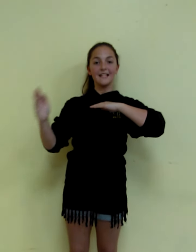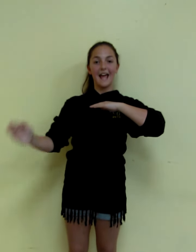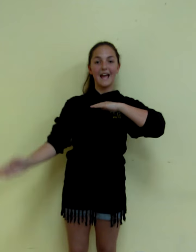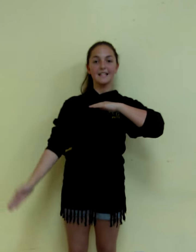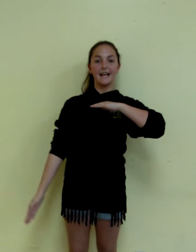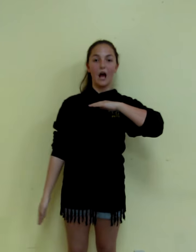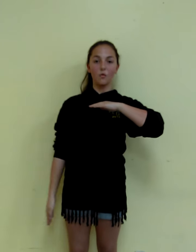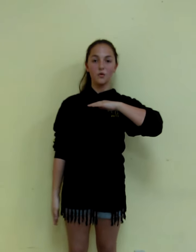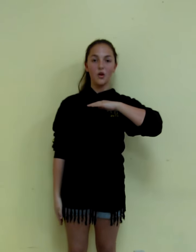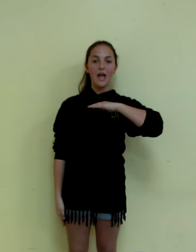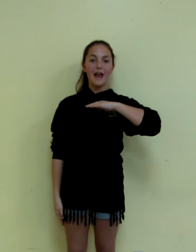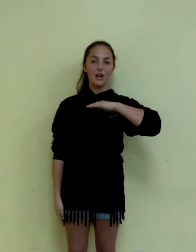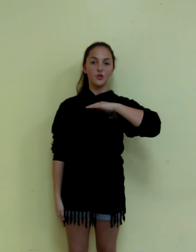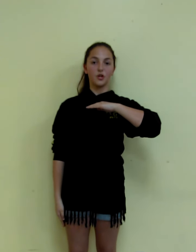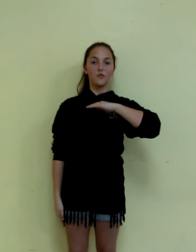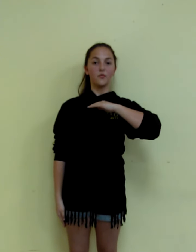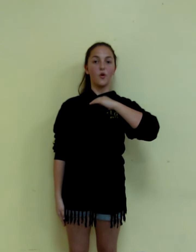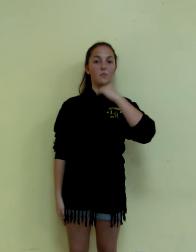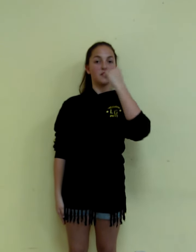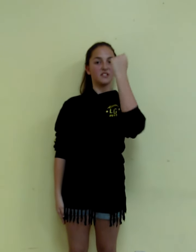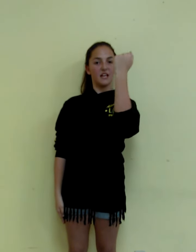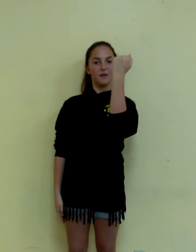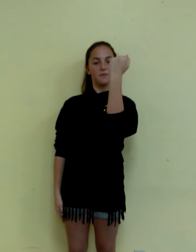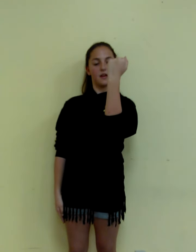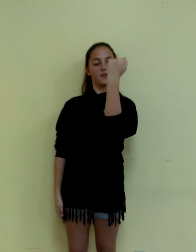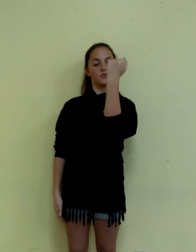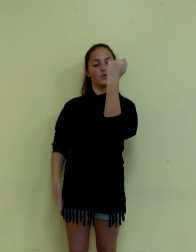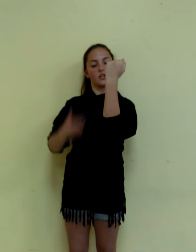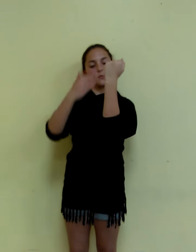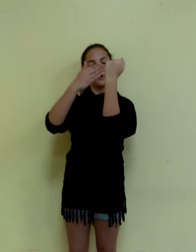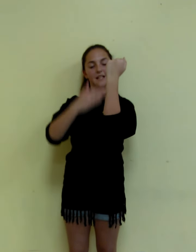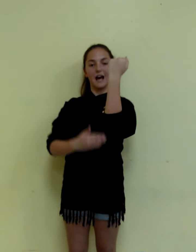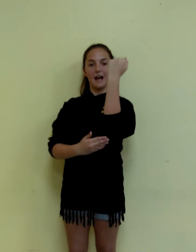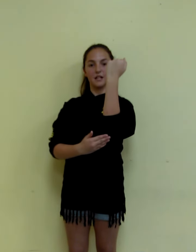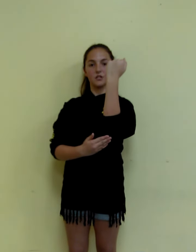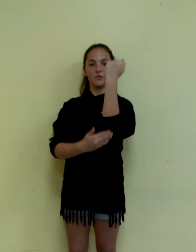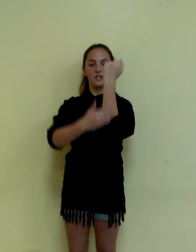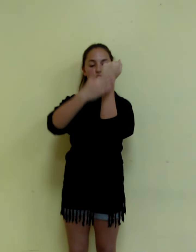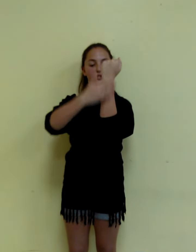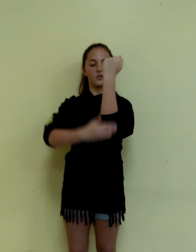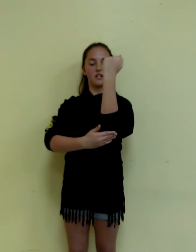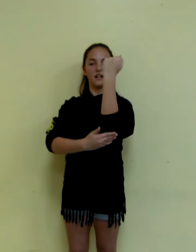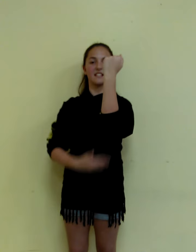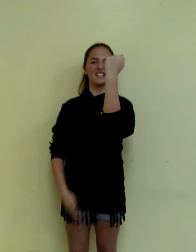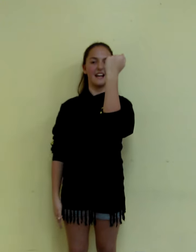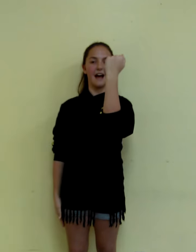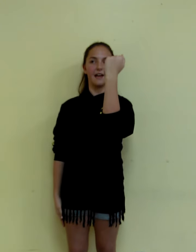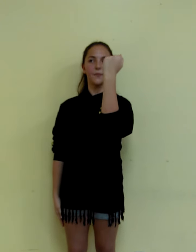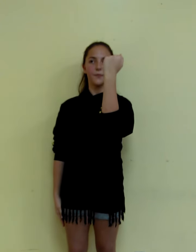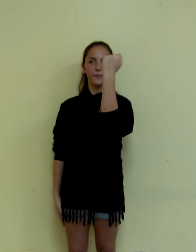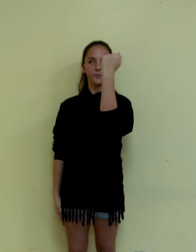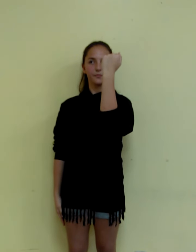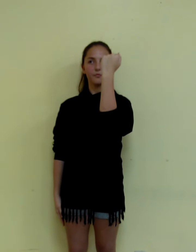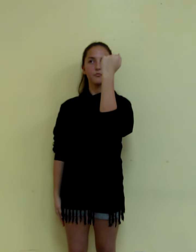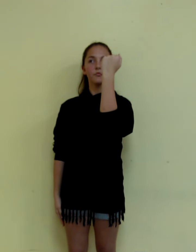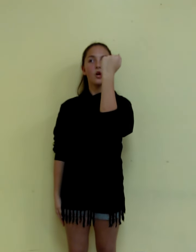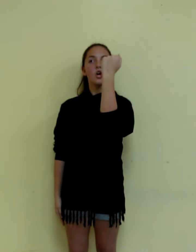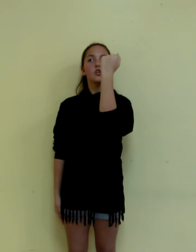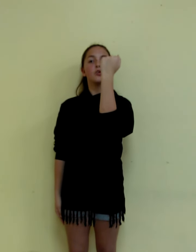hand down, and you're going to form the same thing. So you're going to put an I. So this is towards the audience, this is an I. You're